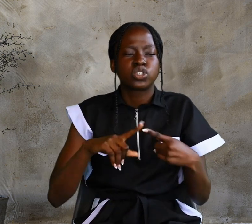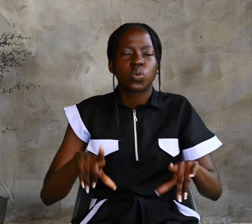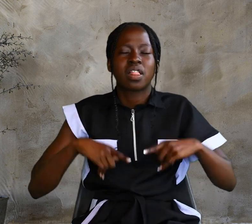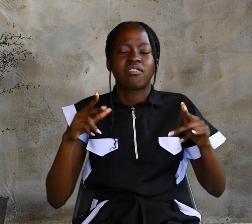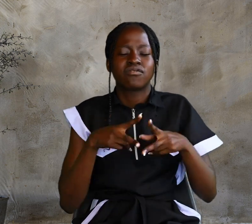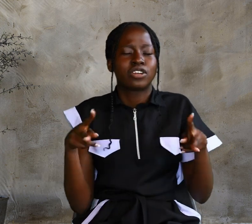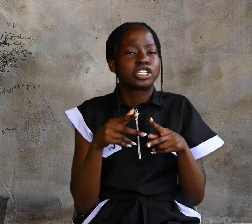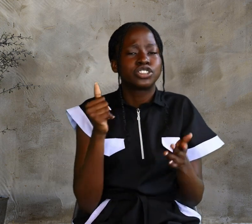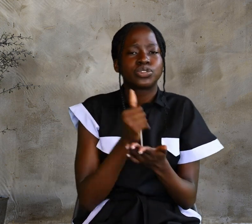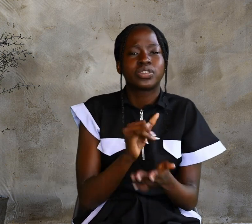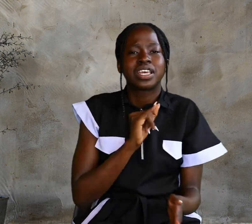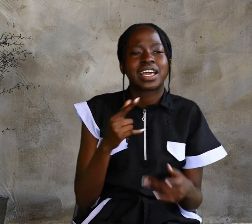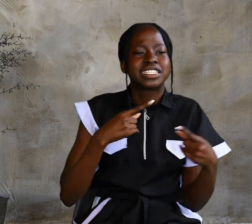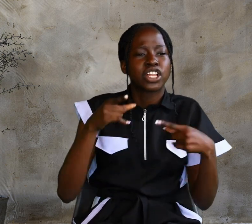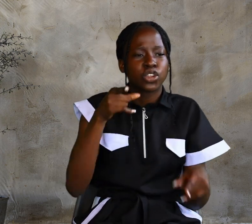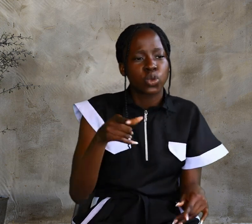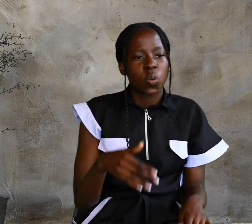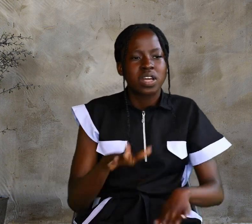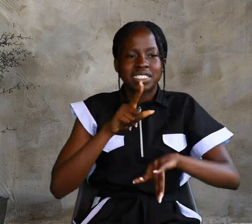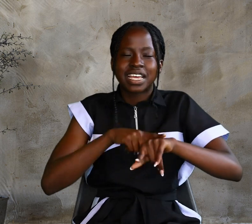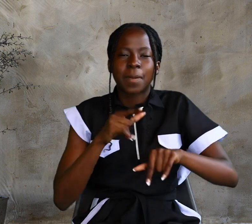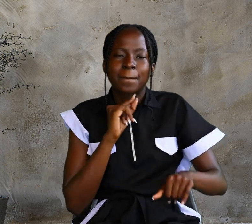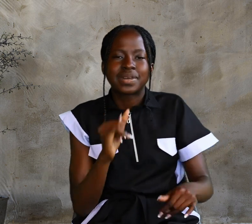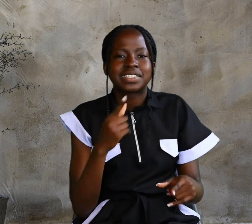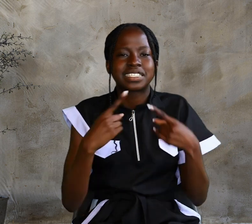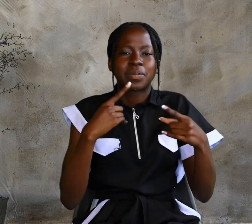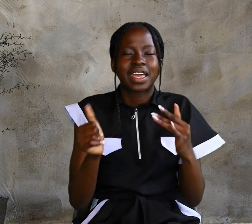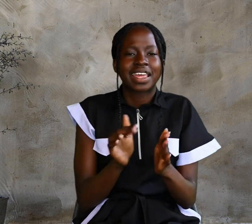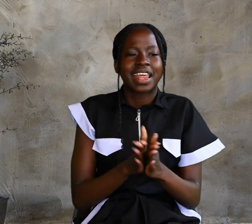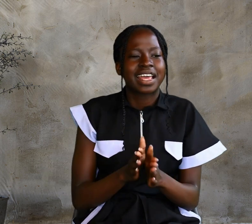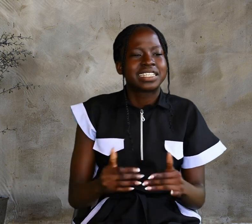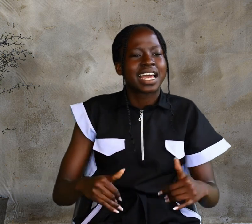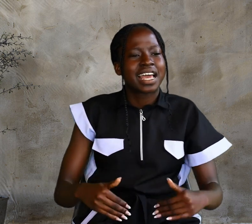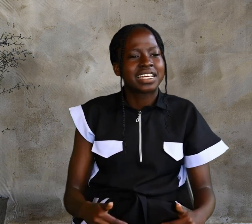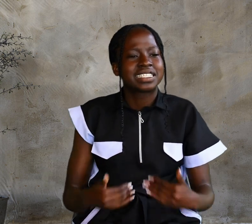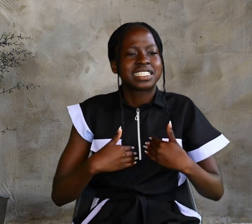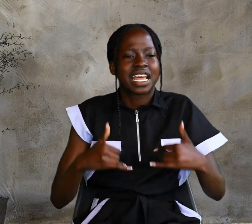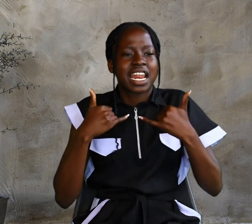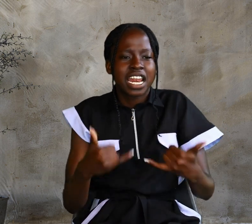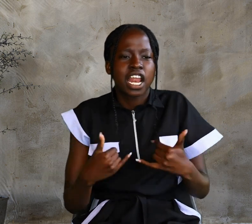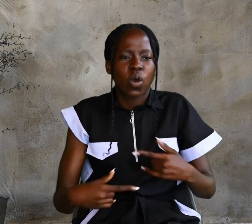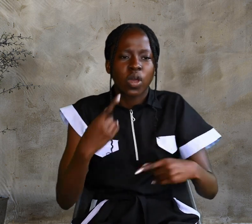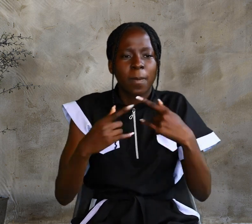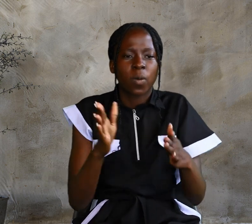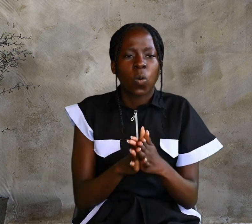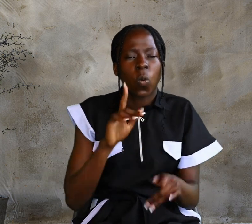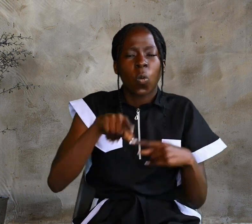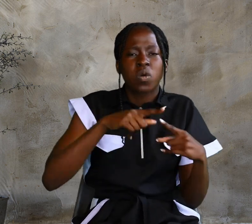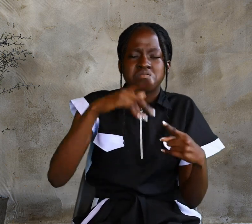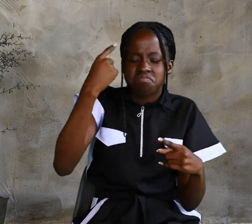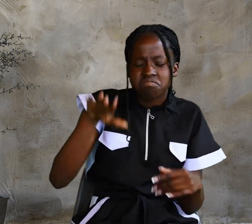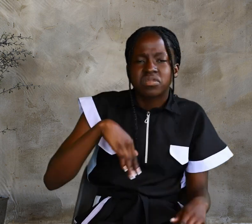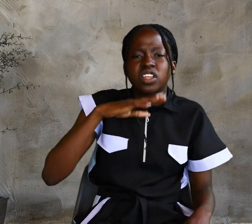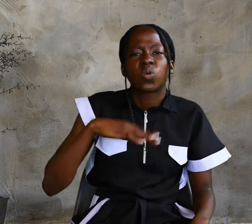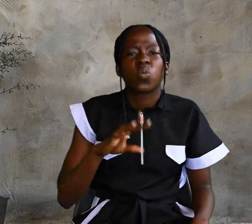you, a time is coming, and has now come, when the dead will hear the voice of the Son of God,